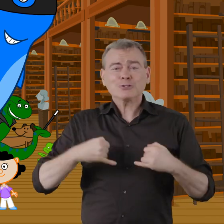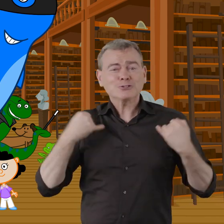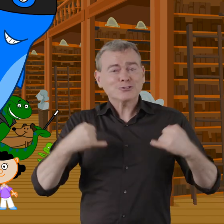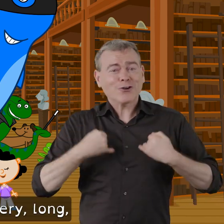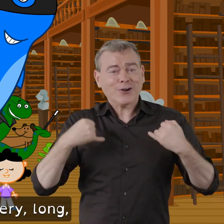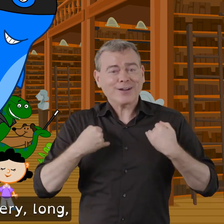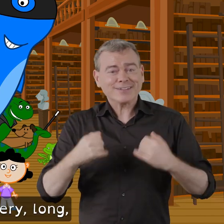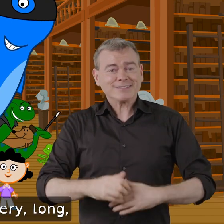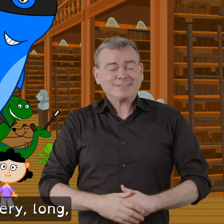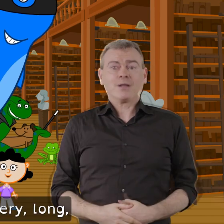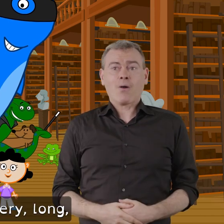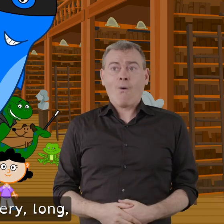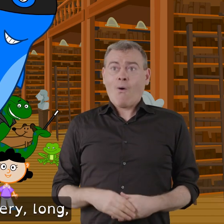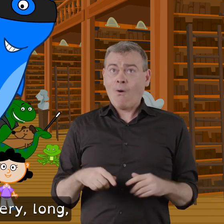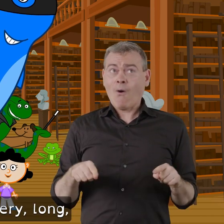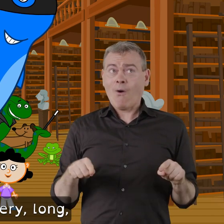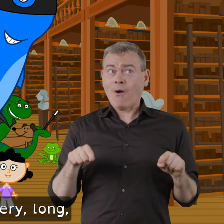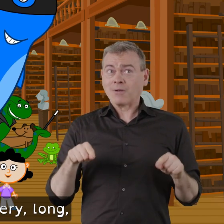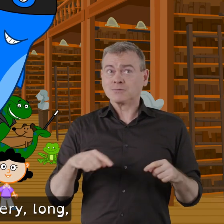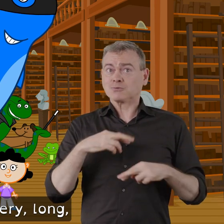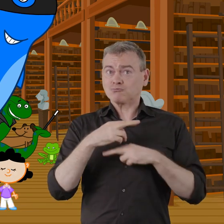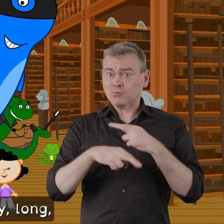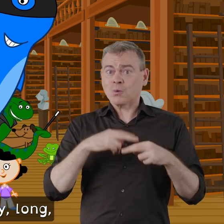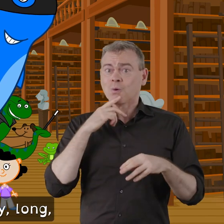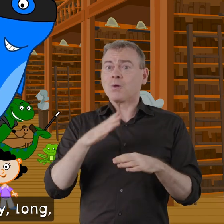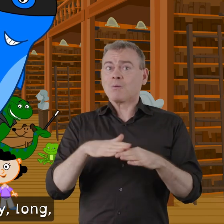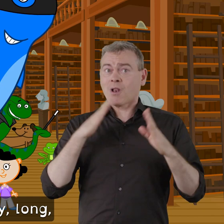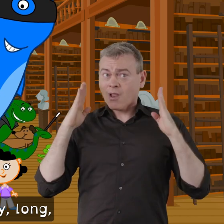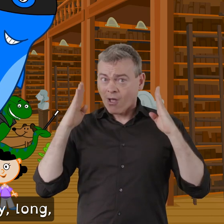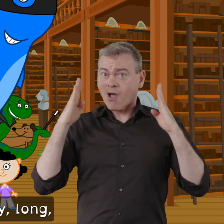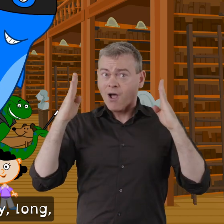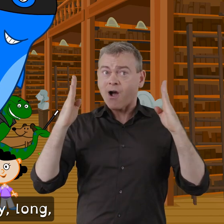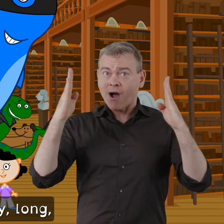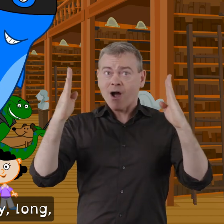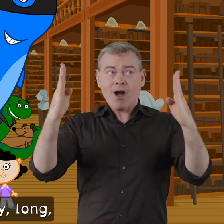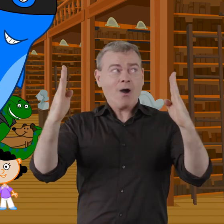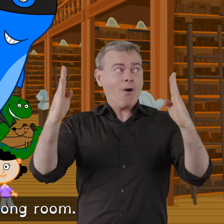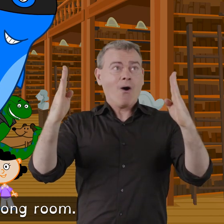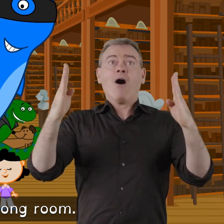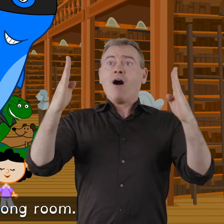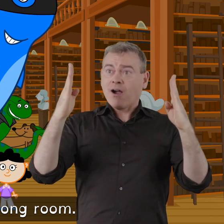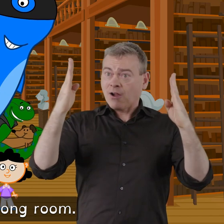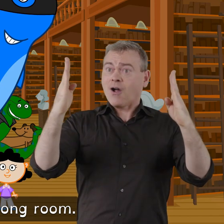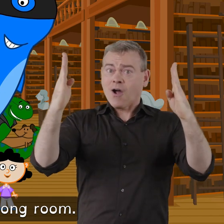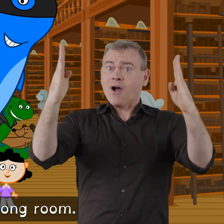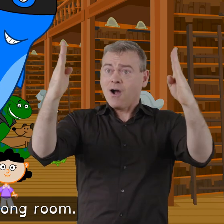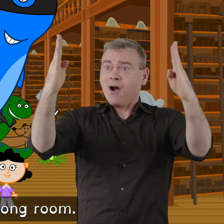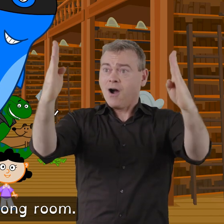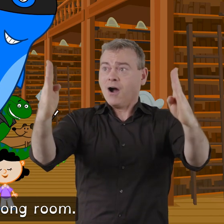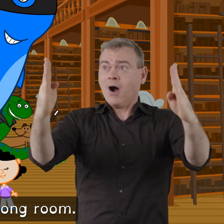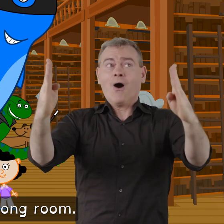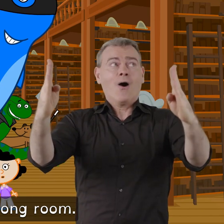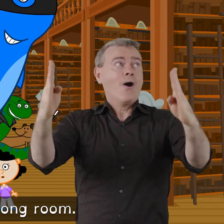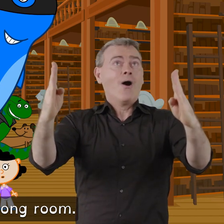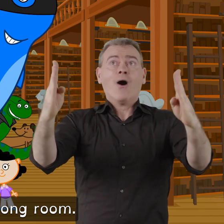the very very very long very very very long very very very long room